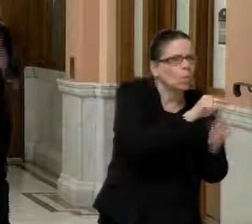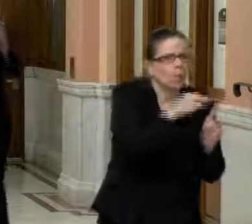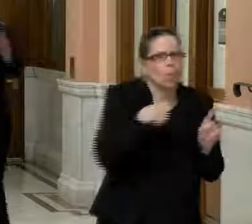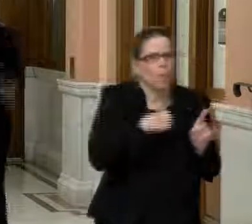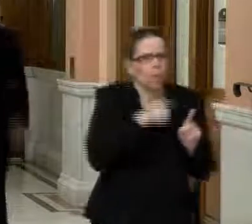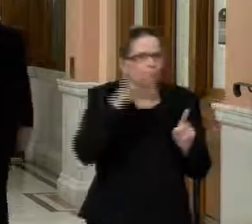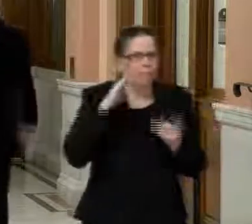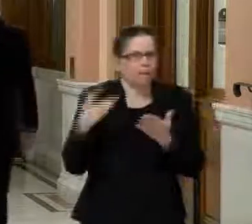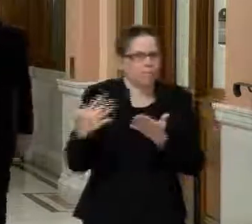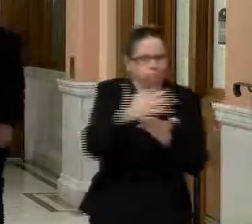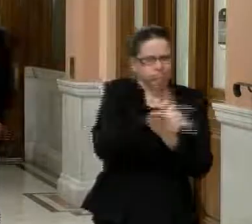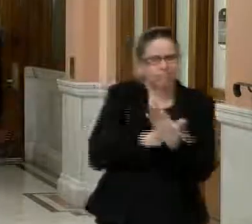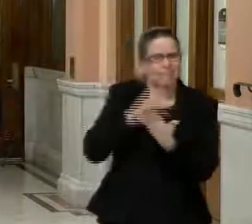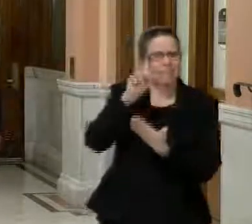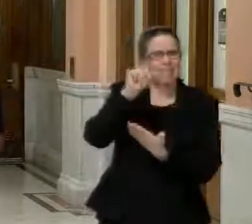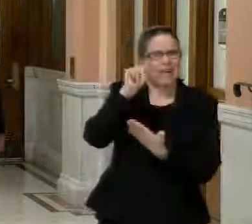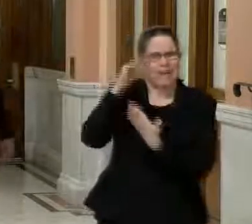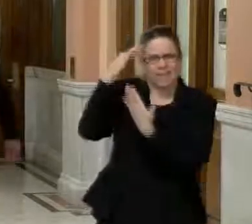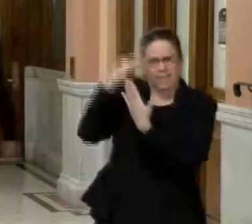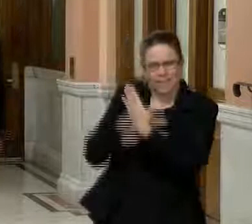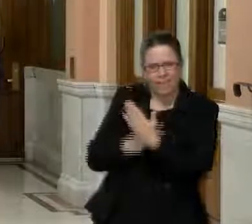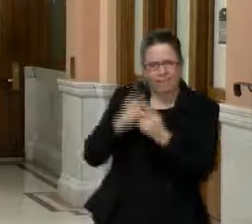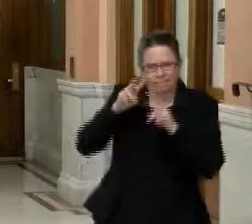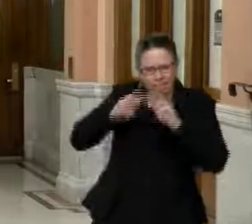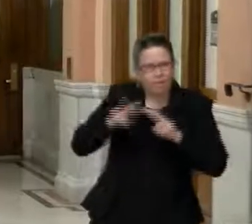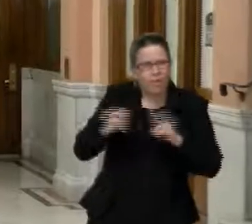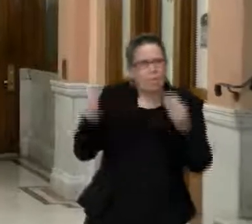Thank you. much. Thank you. Thank you.